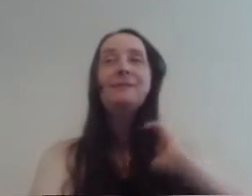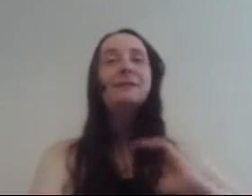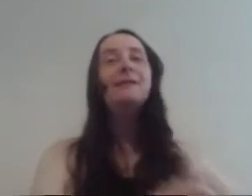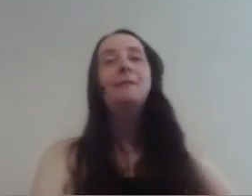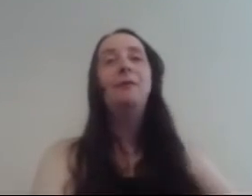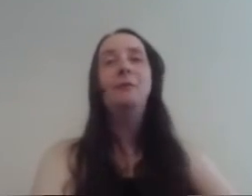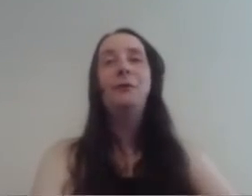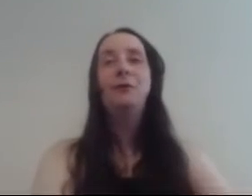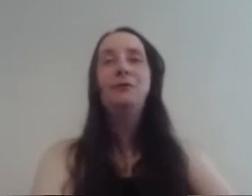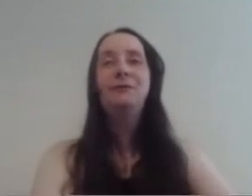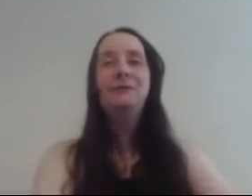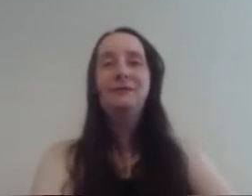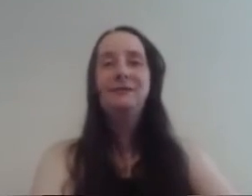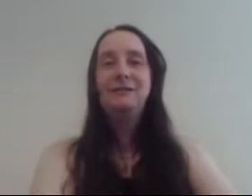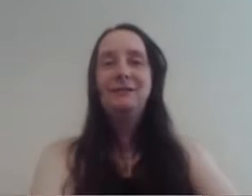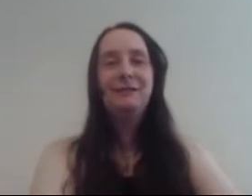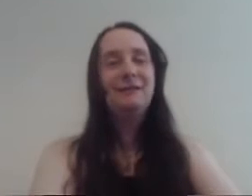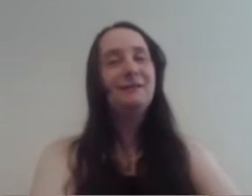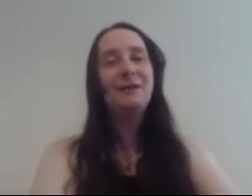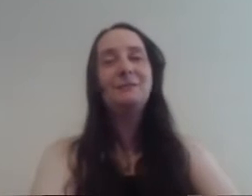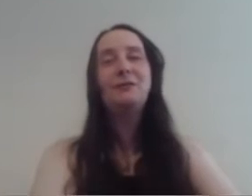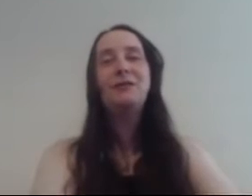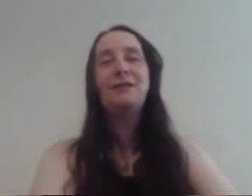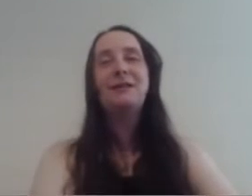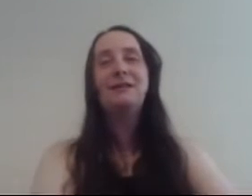without him knowing so that was a good thing